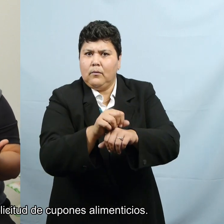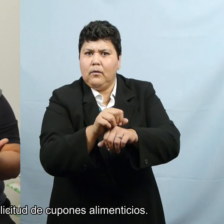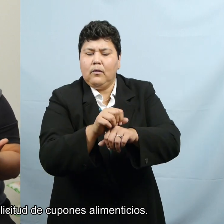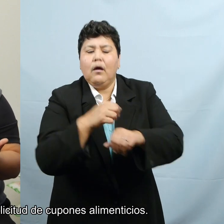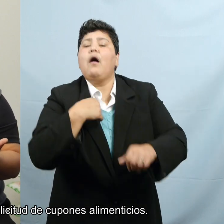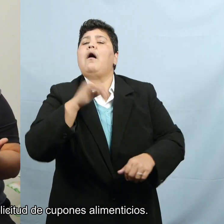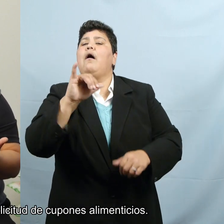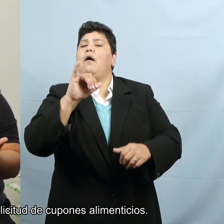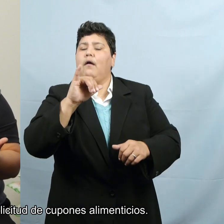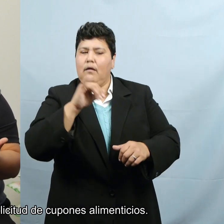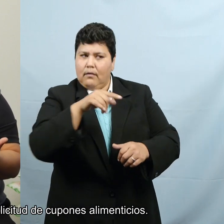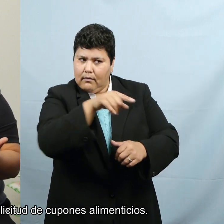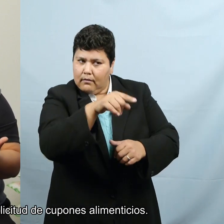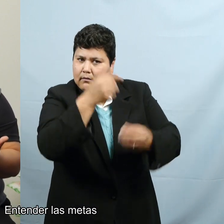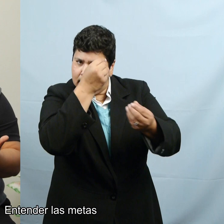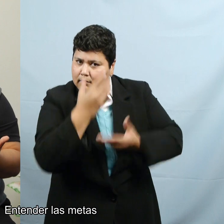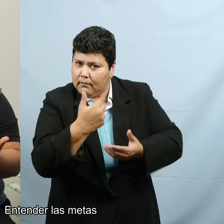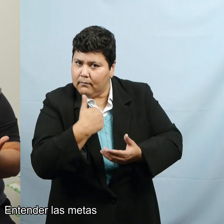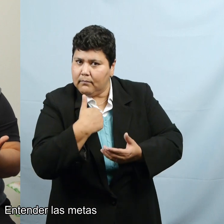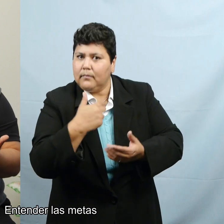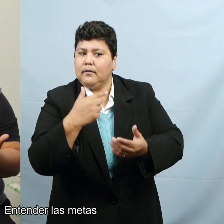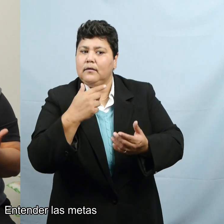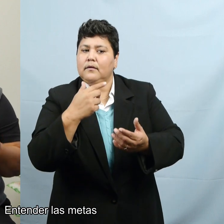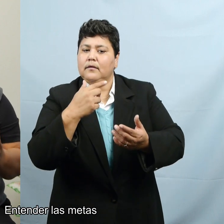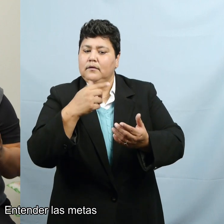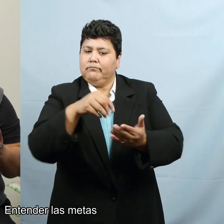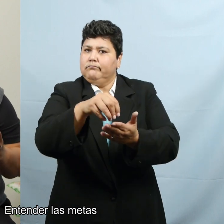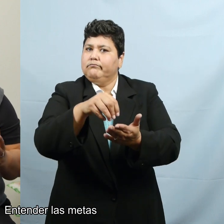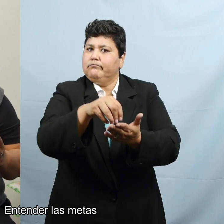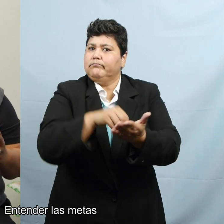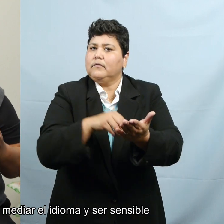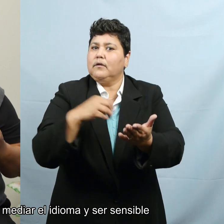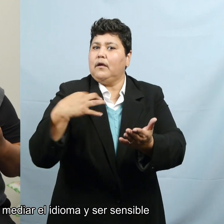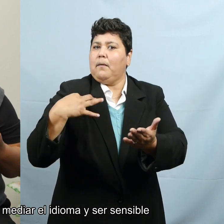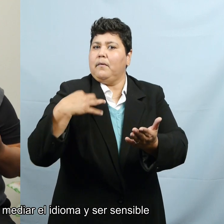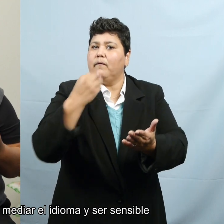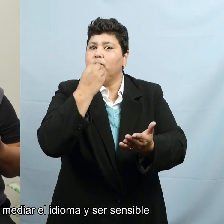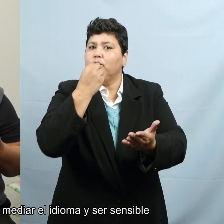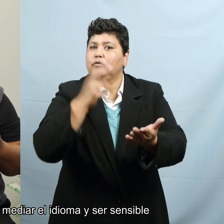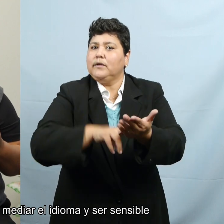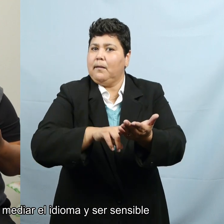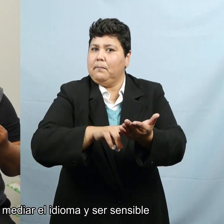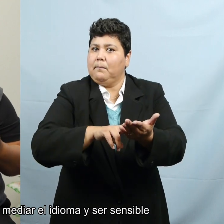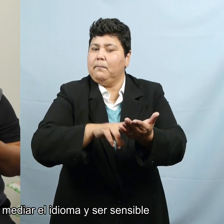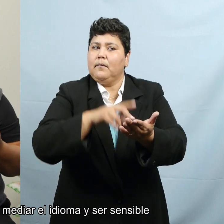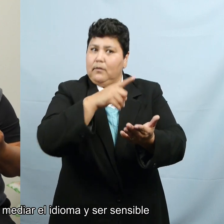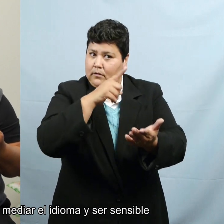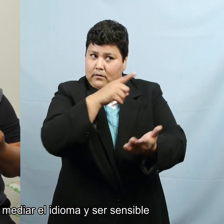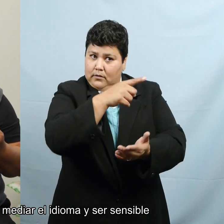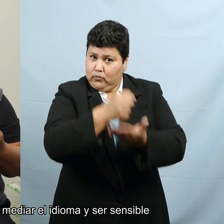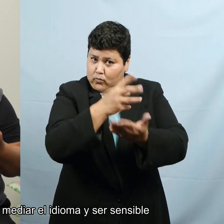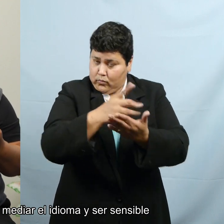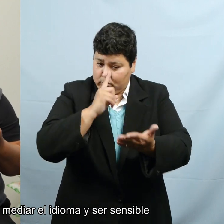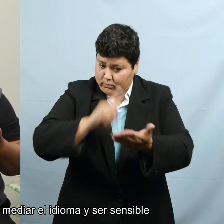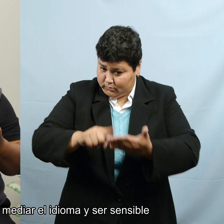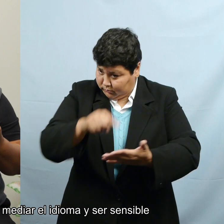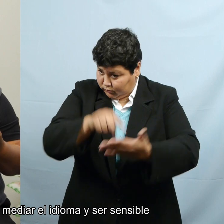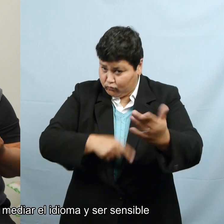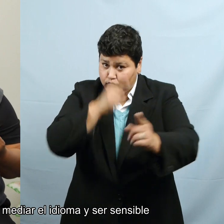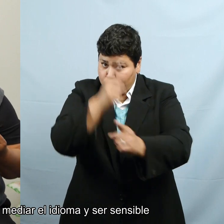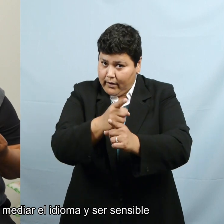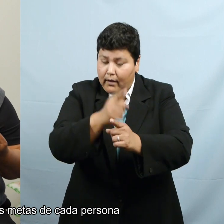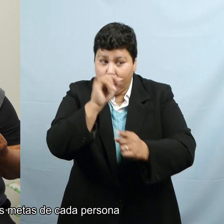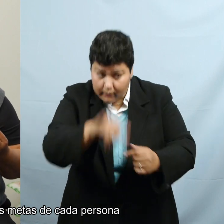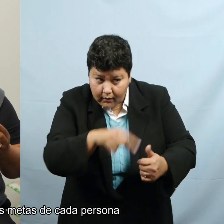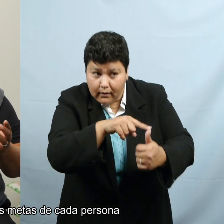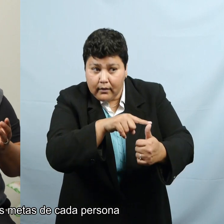a food stamp application. So understanding the goals helps me mediate the language and, and, and be